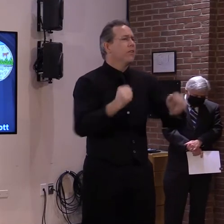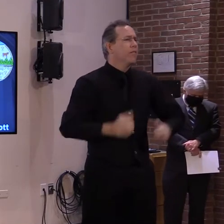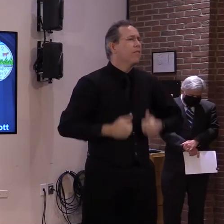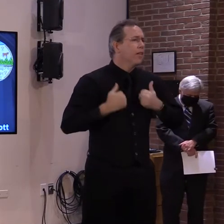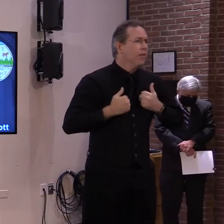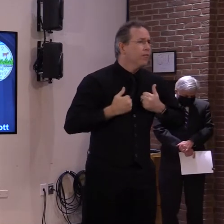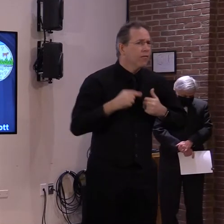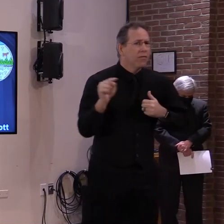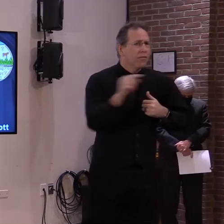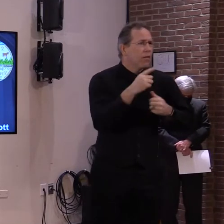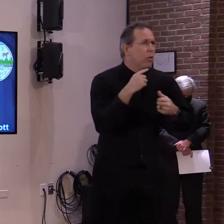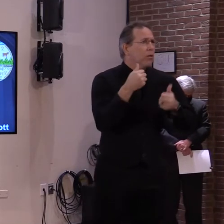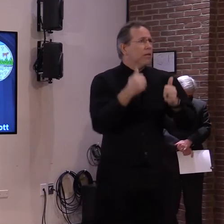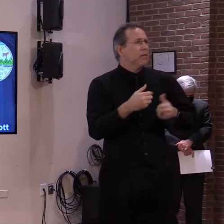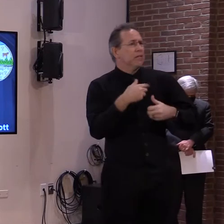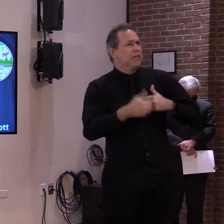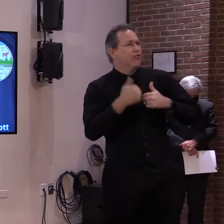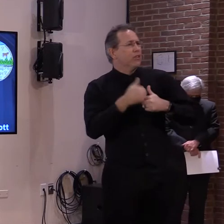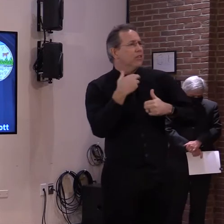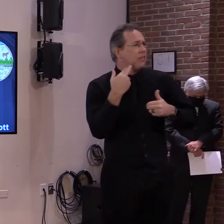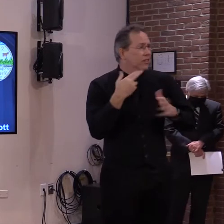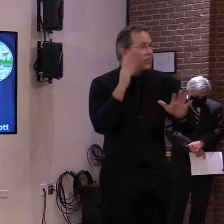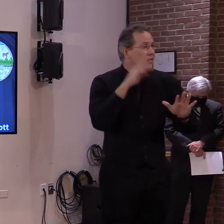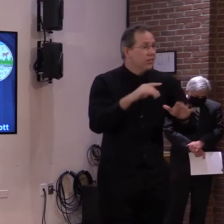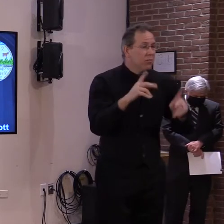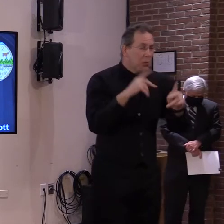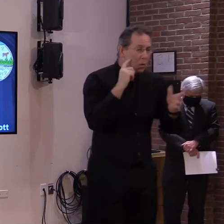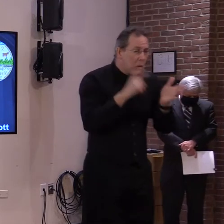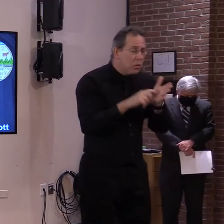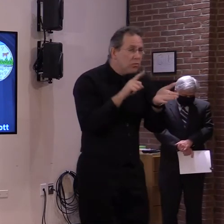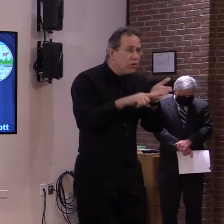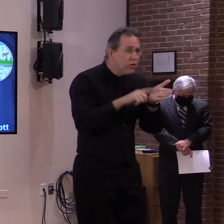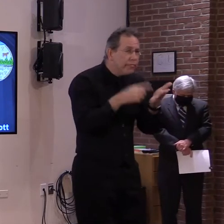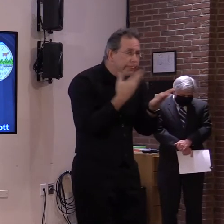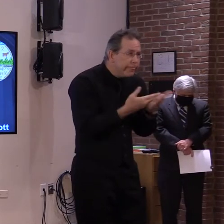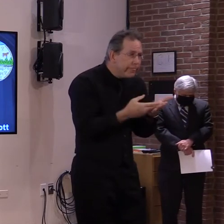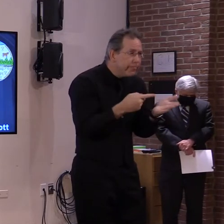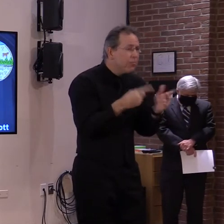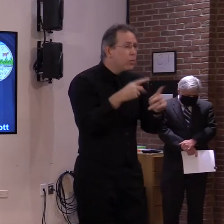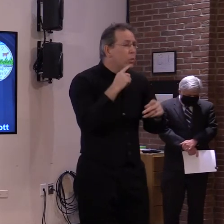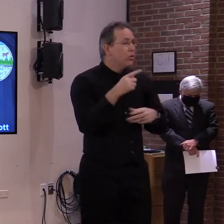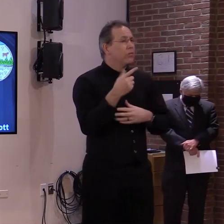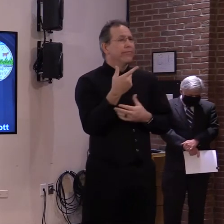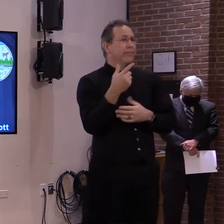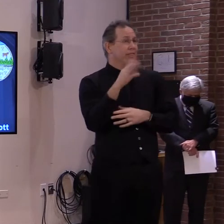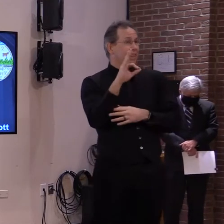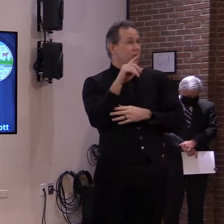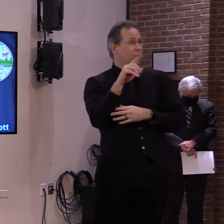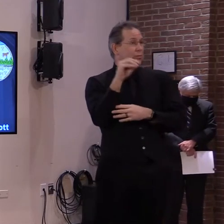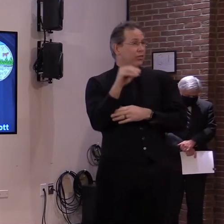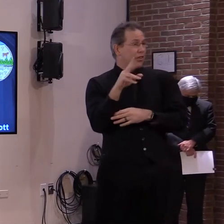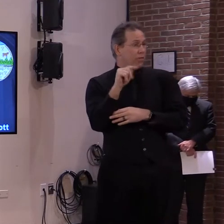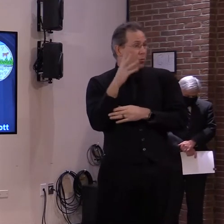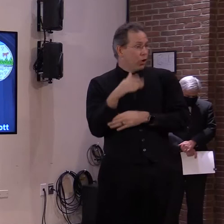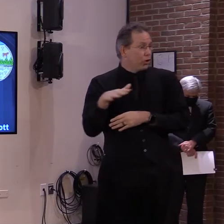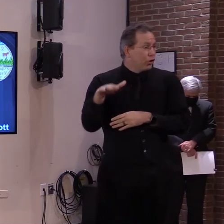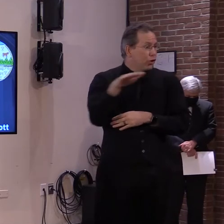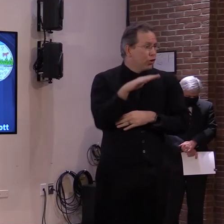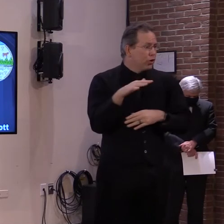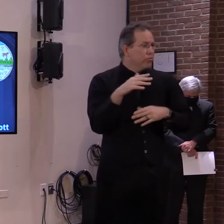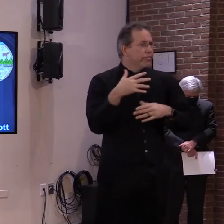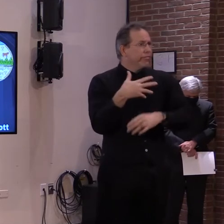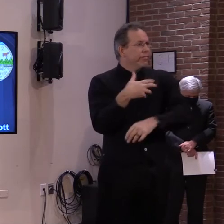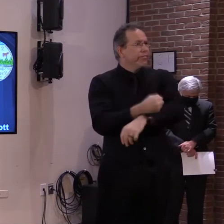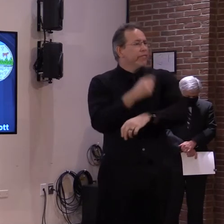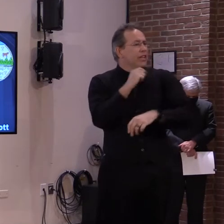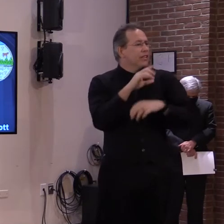the more vulnerable you are to severe complications and death due to the virus. Since the beginning of the pandemic, about